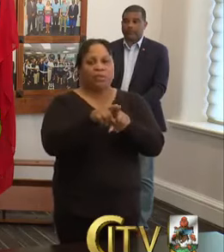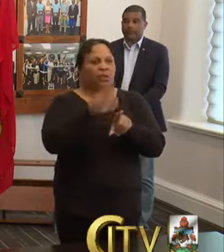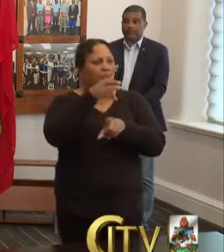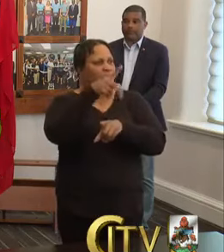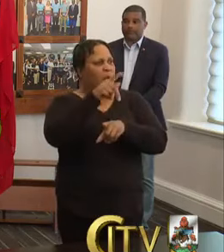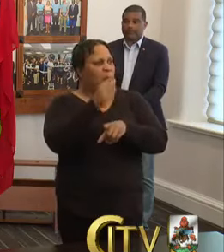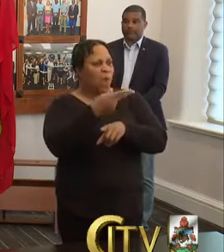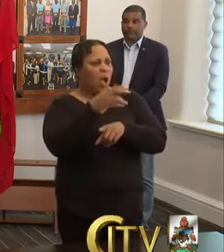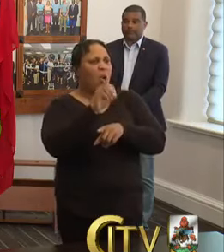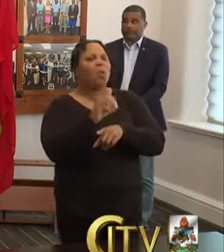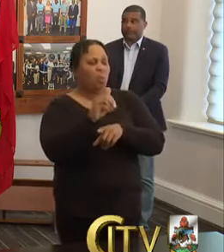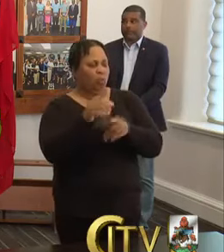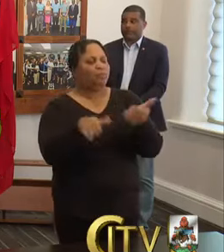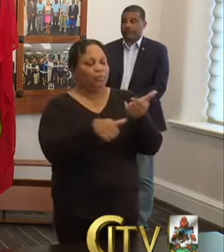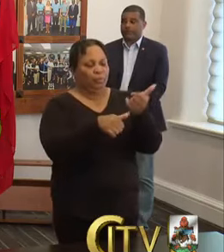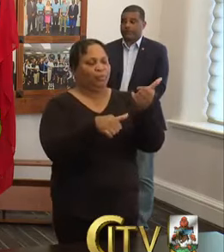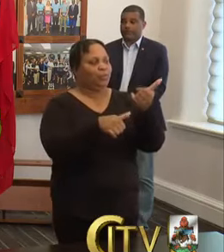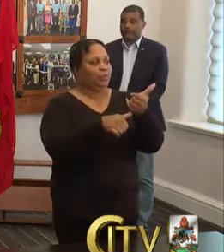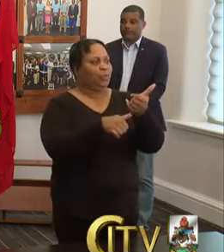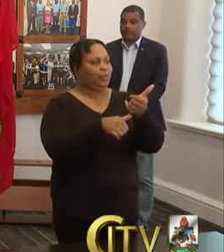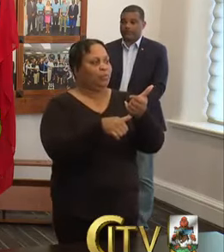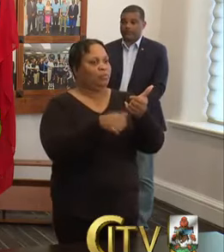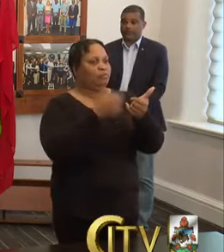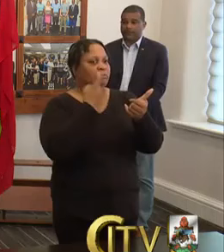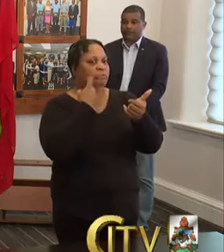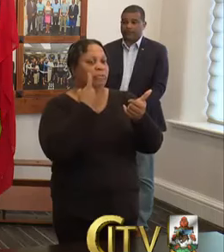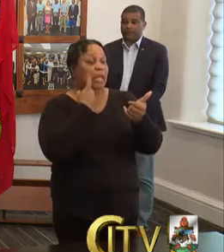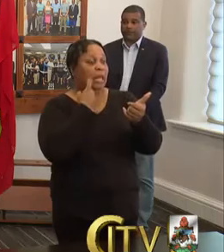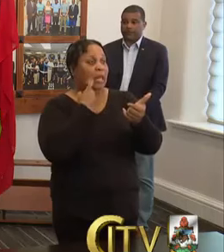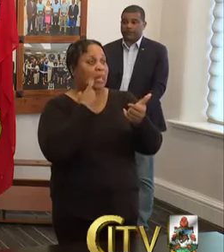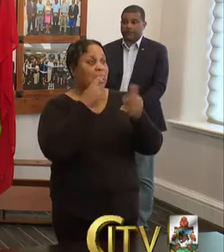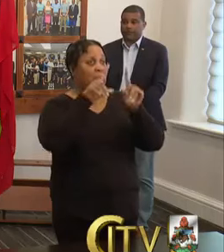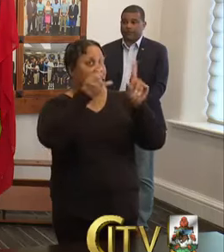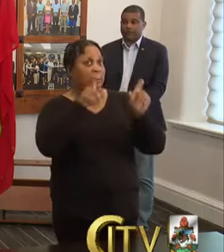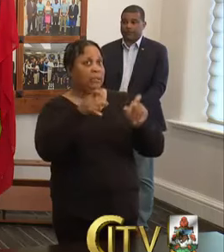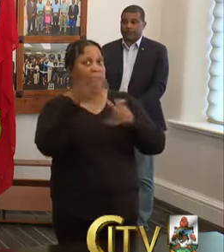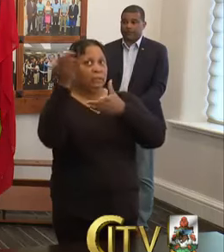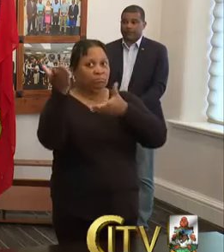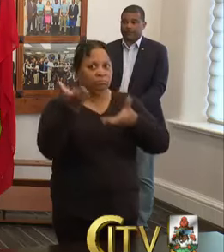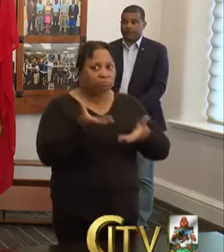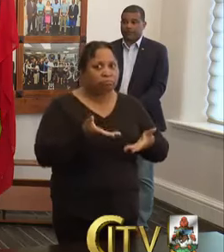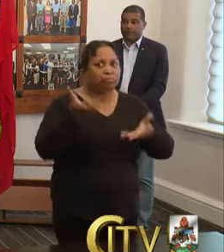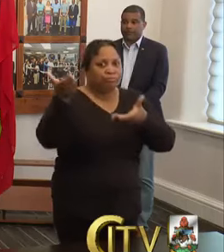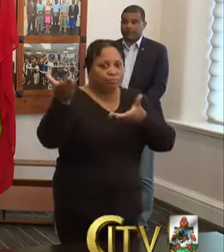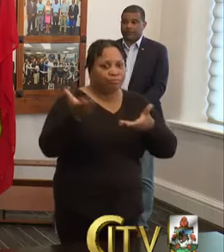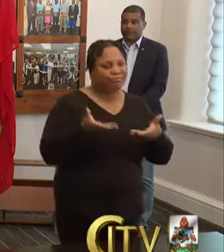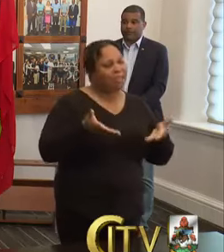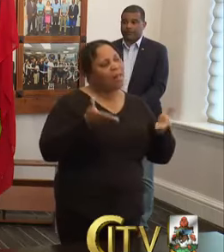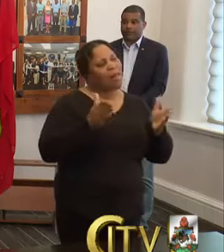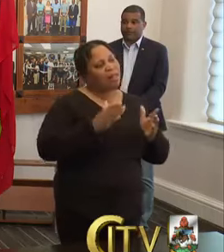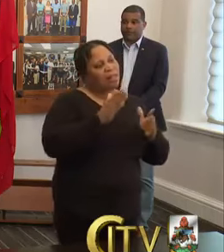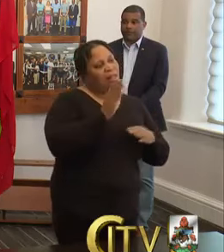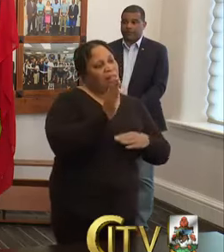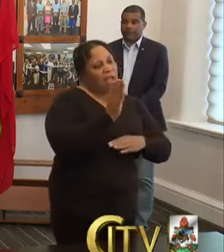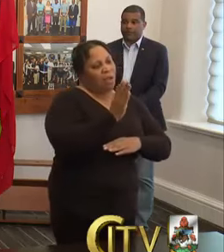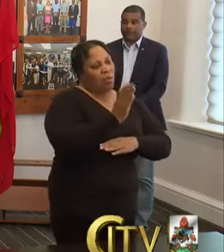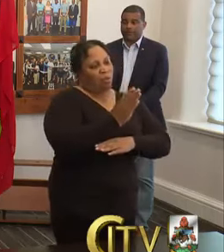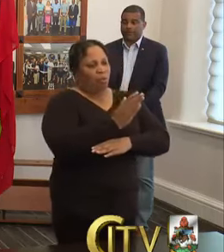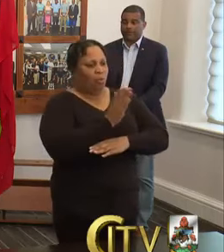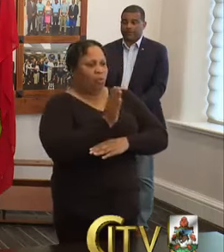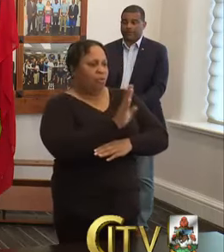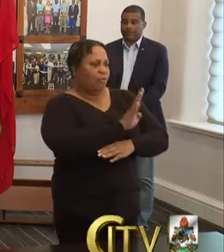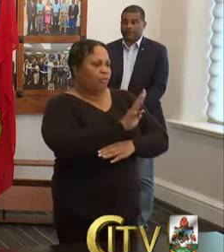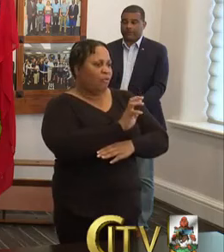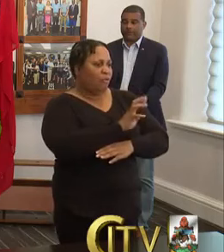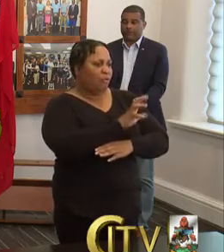the latest shipment of testing, which should be able to allow for between 450 and